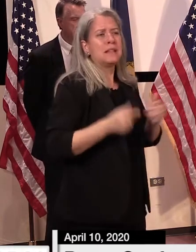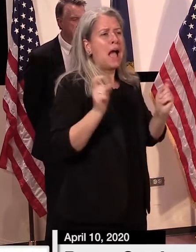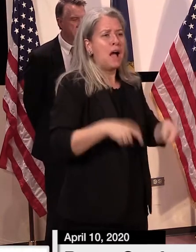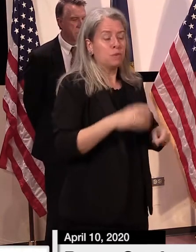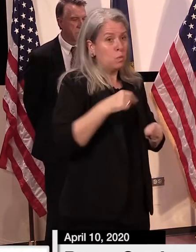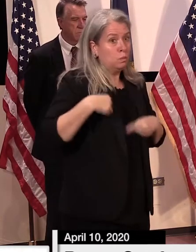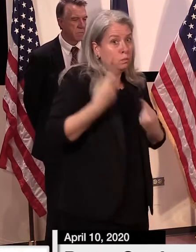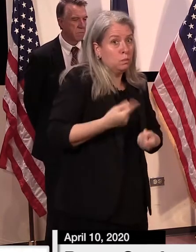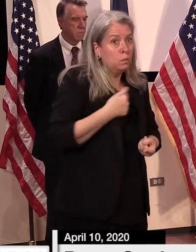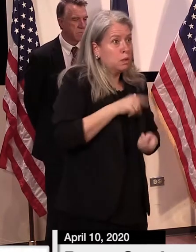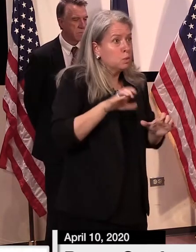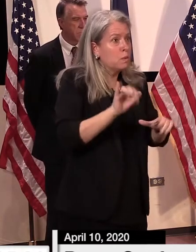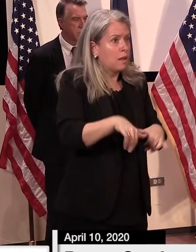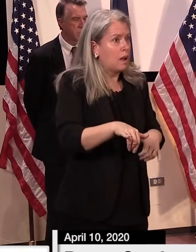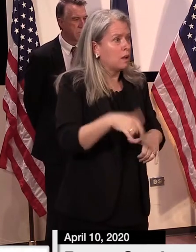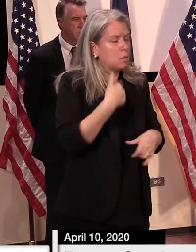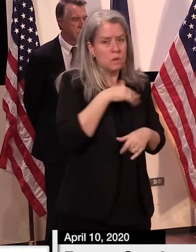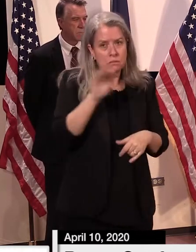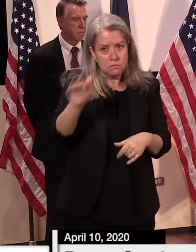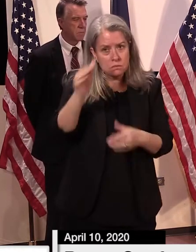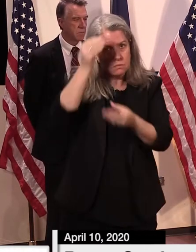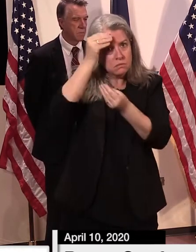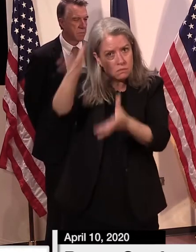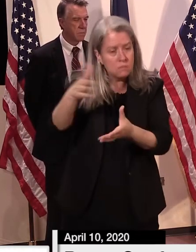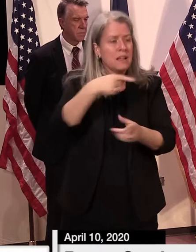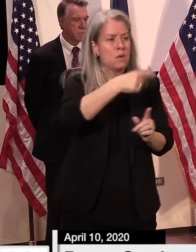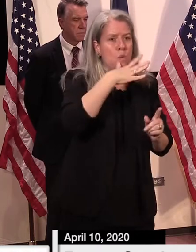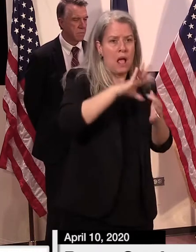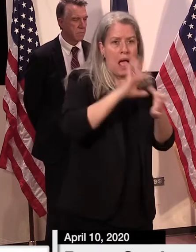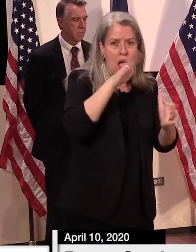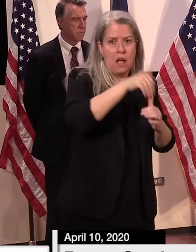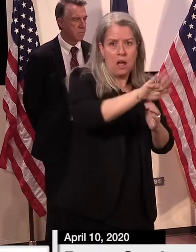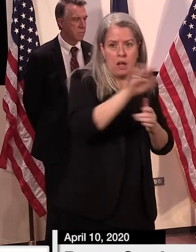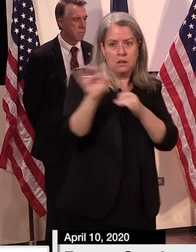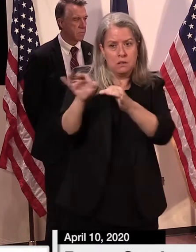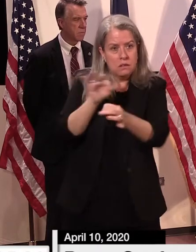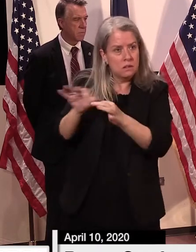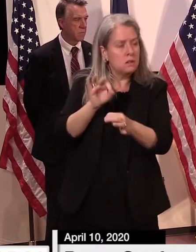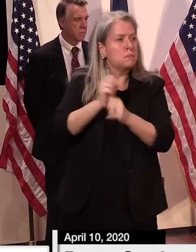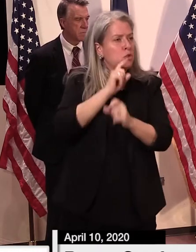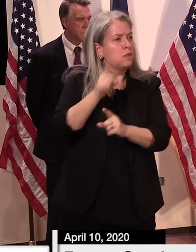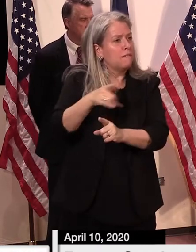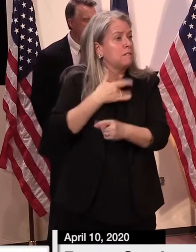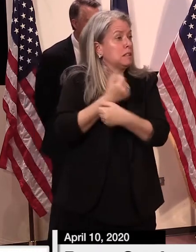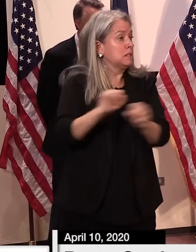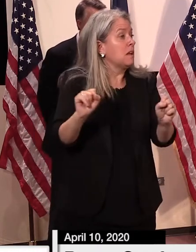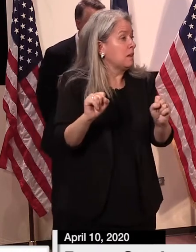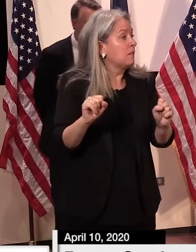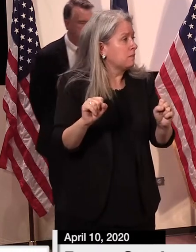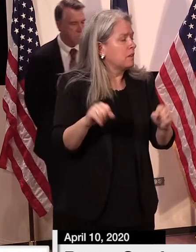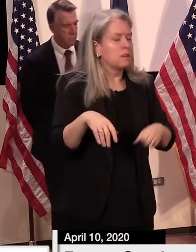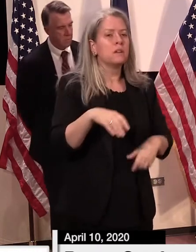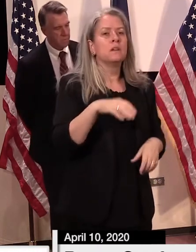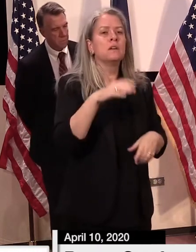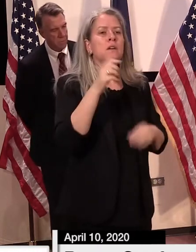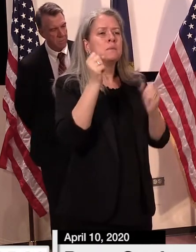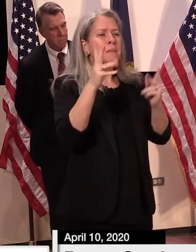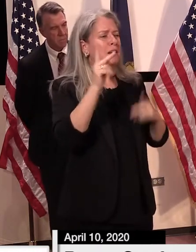doing that as we move forward. You know, many of us said that, you know, we should release